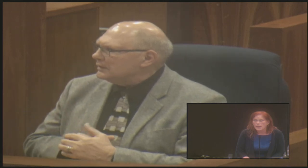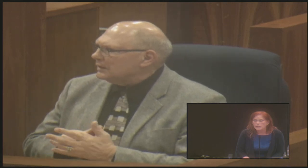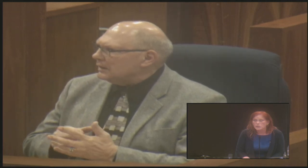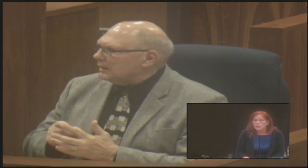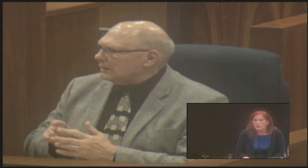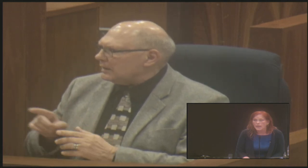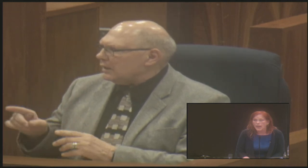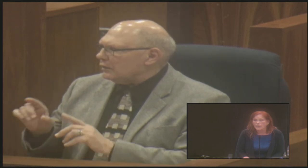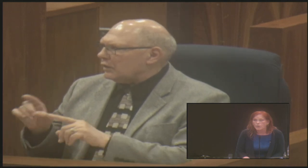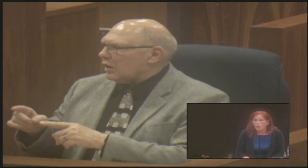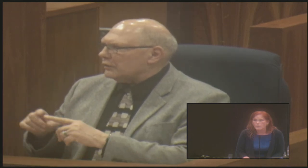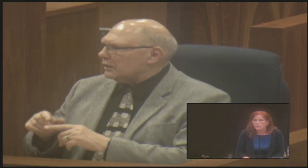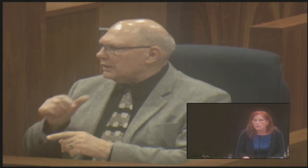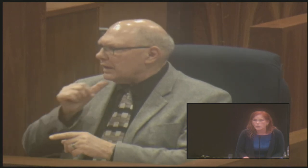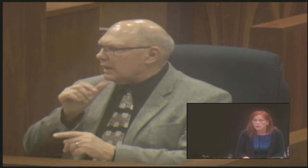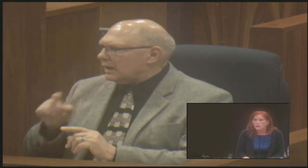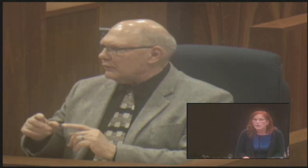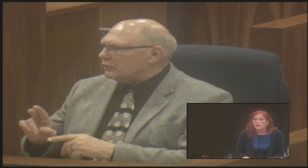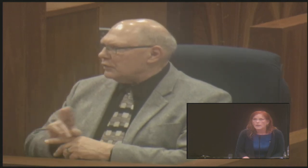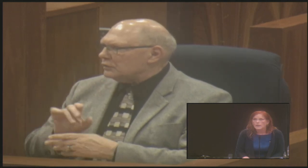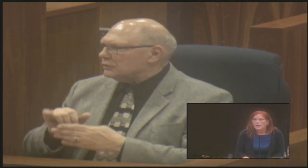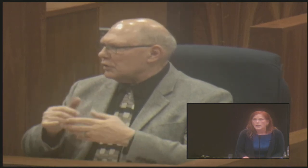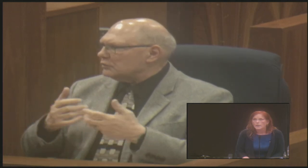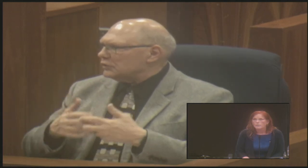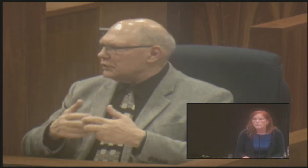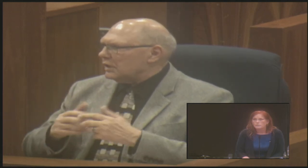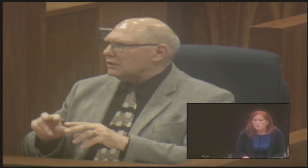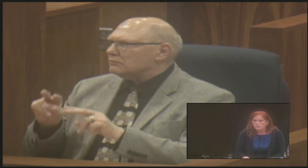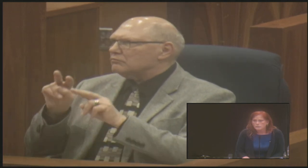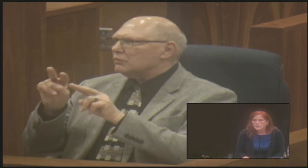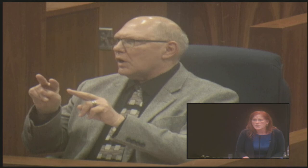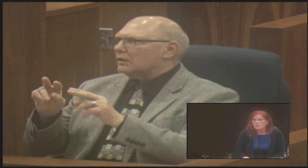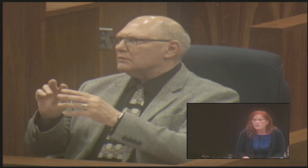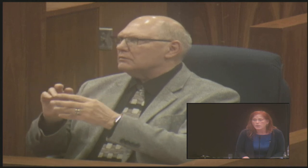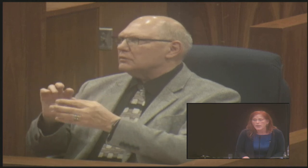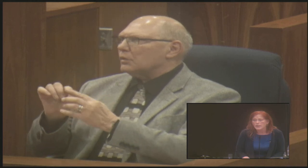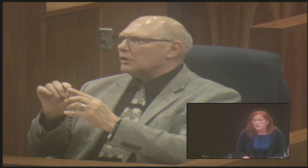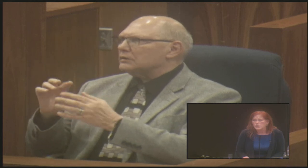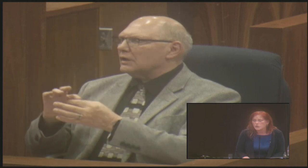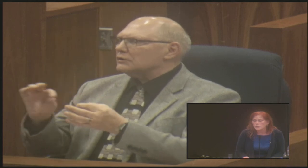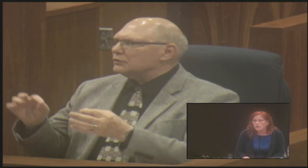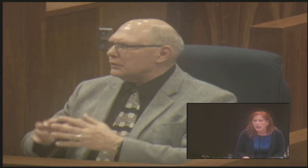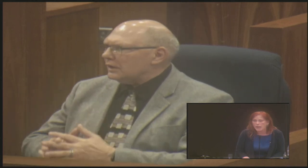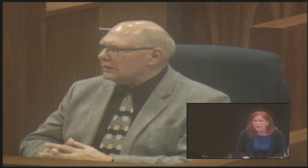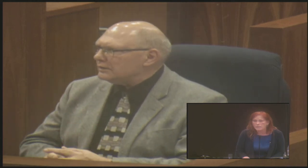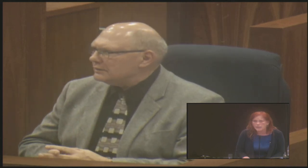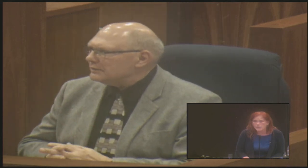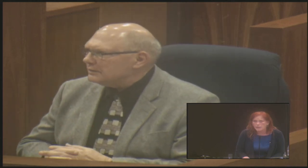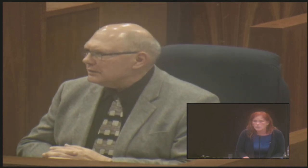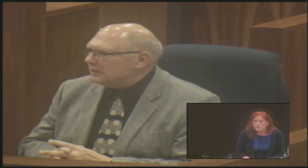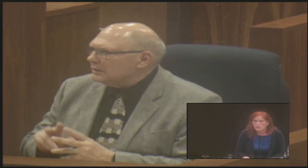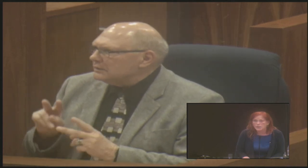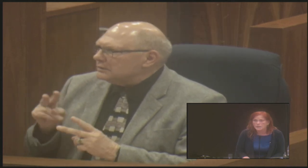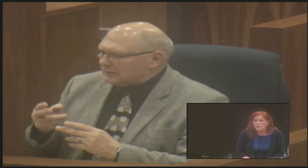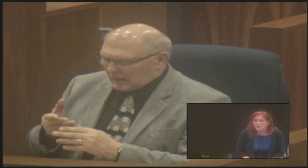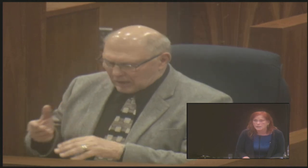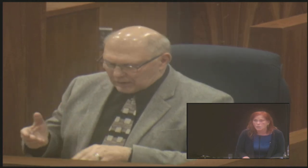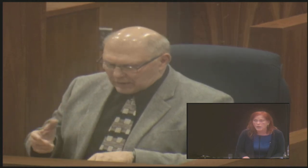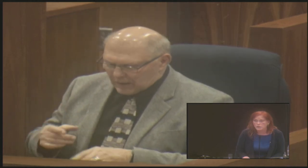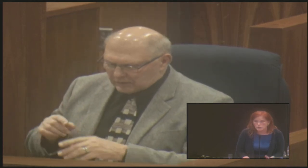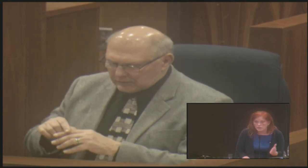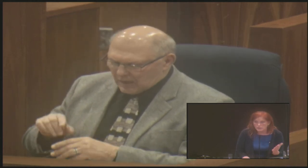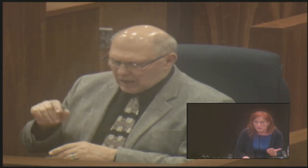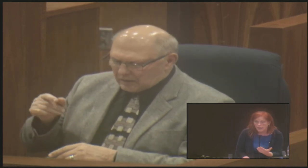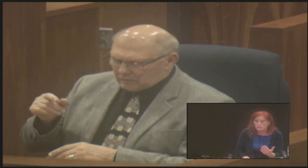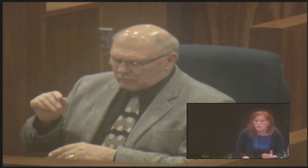technology that they have to open view. Um, some people are not just used to that kind of technology machine and just